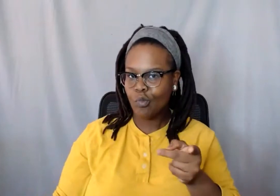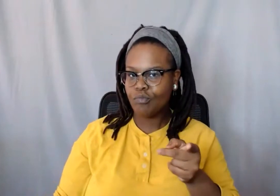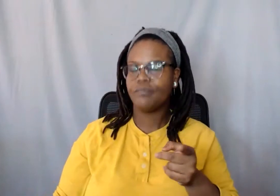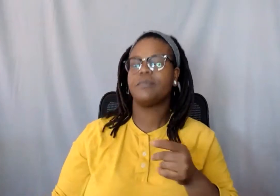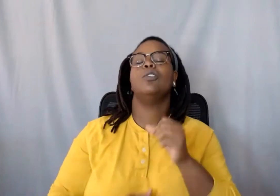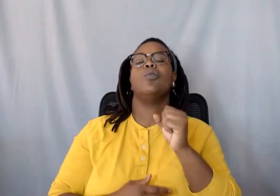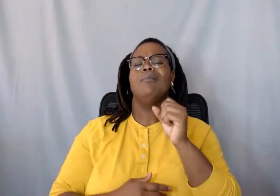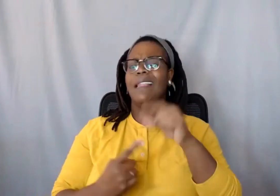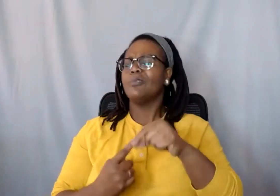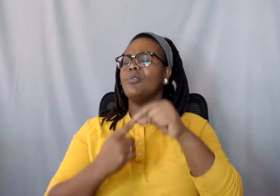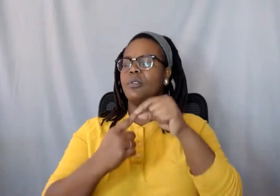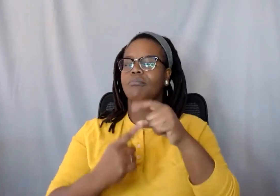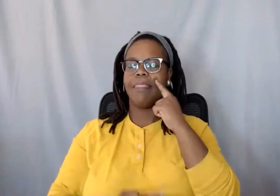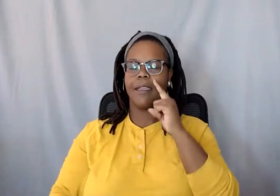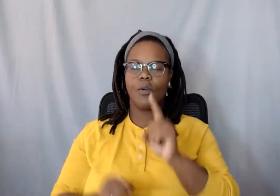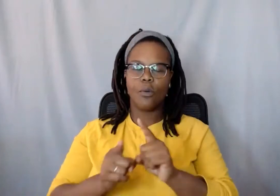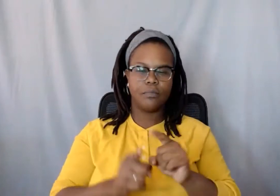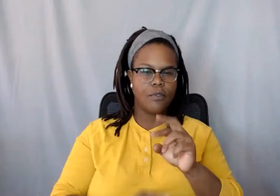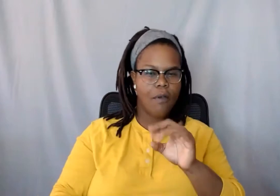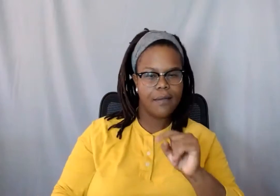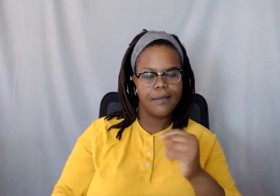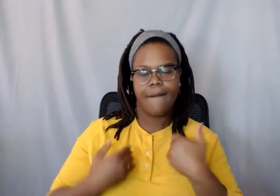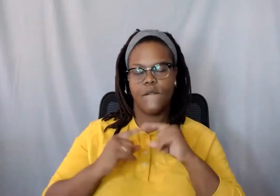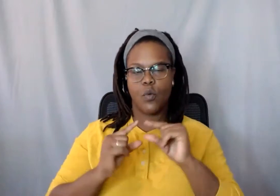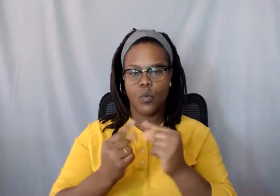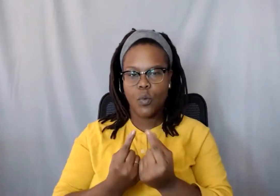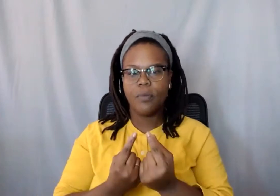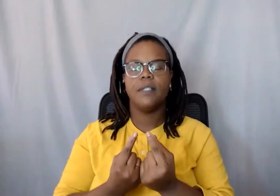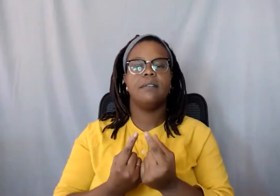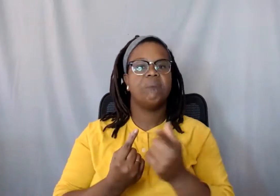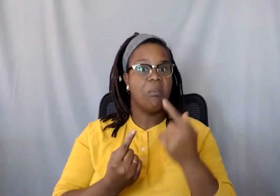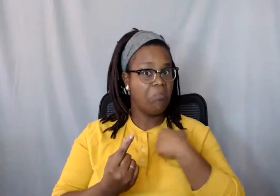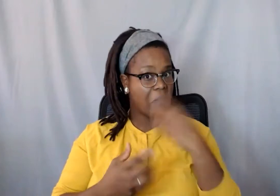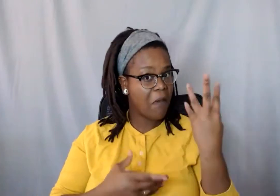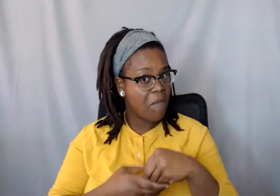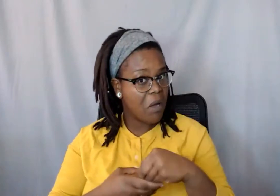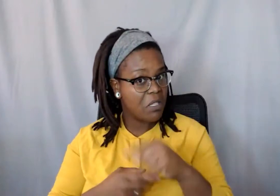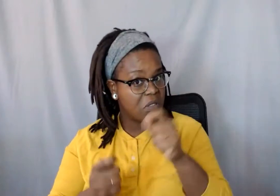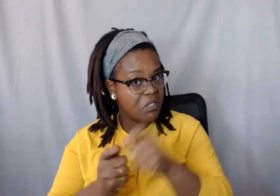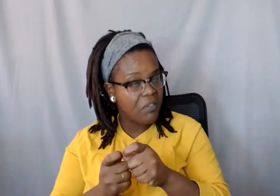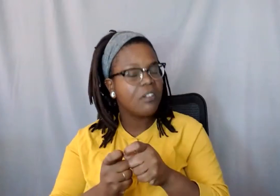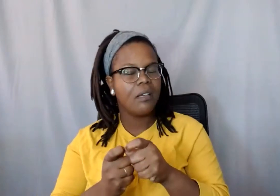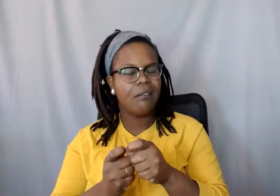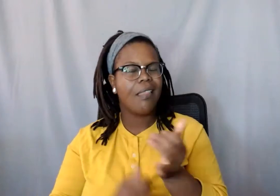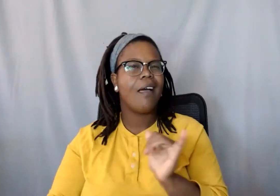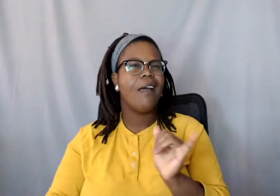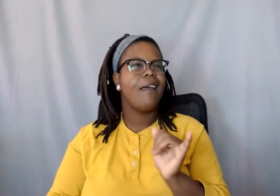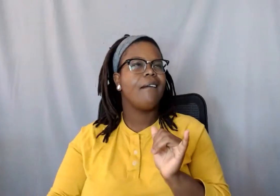think it has kind of some groups that I've been involved with specifically would be like Society of Women Engineers.